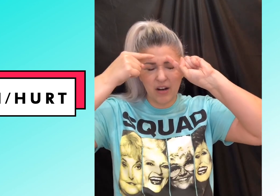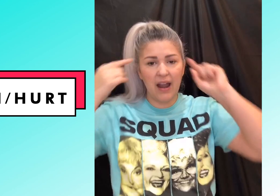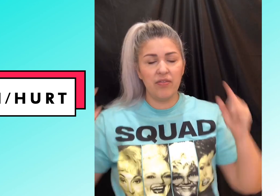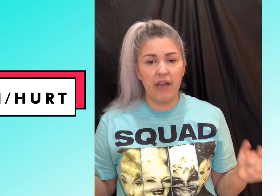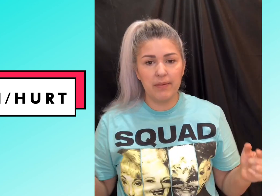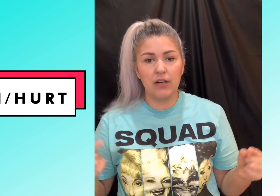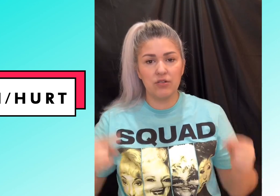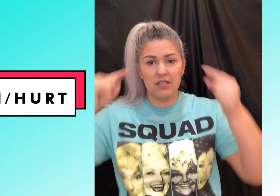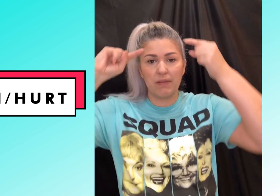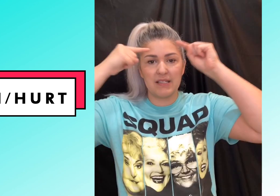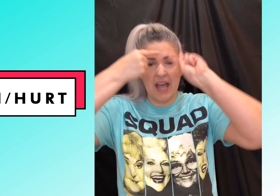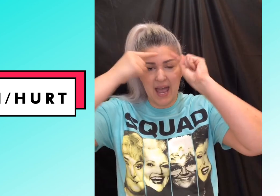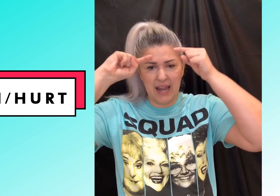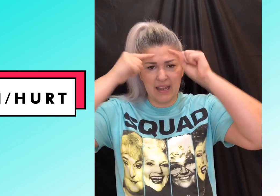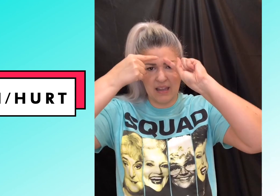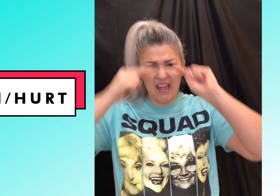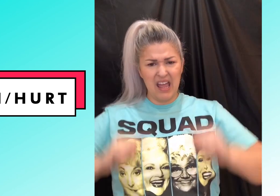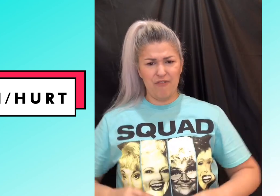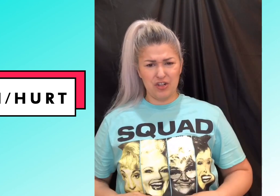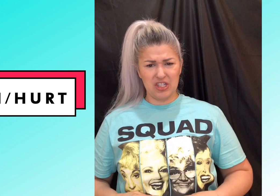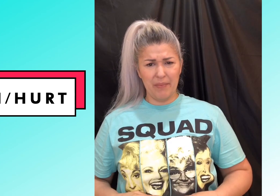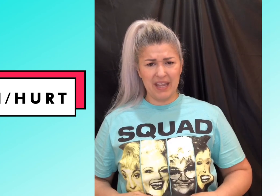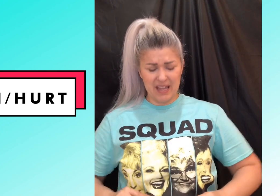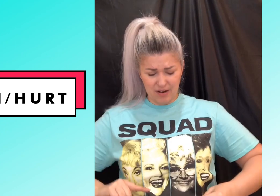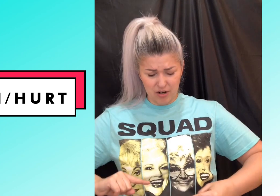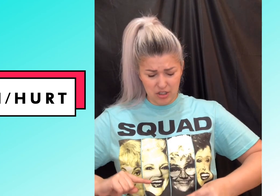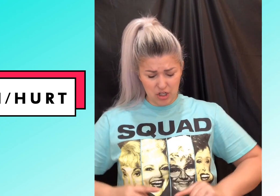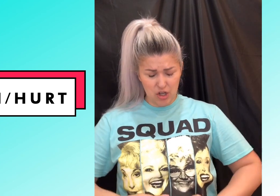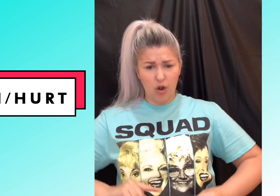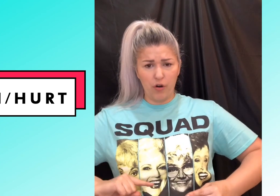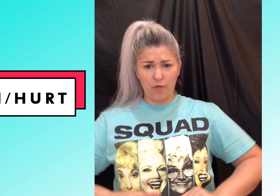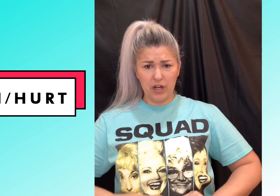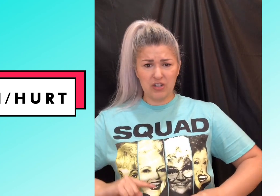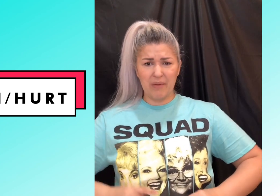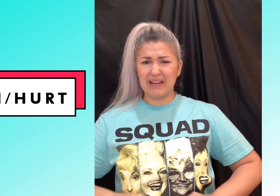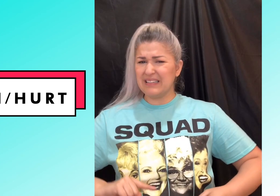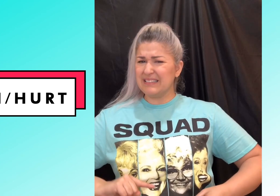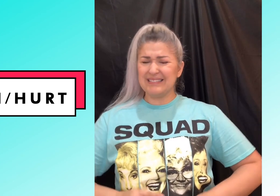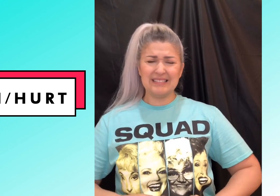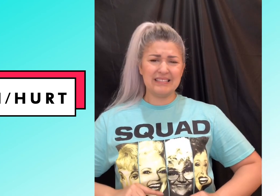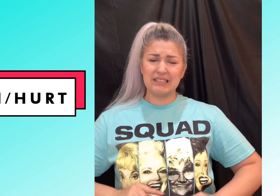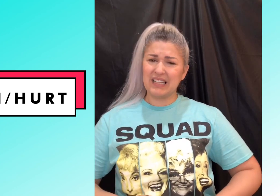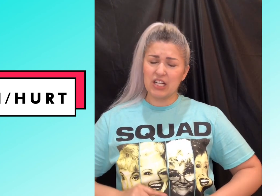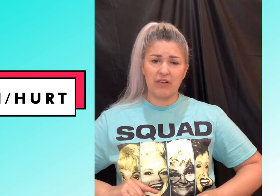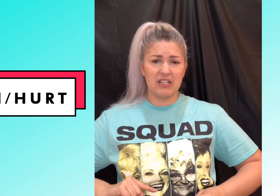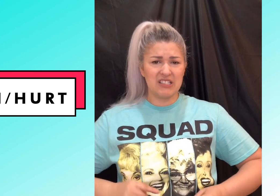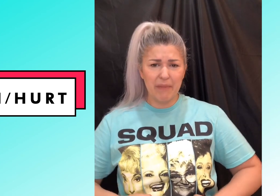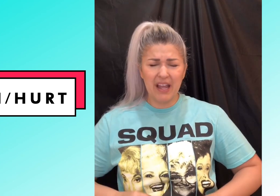and everybody knows this means headache if your stomach hurts you hold it in front of your stomach oh gosh I've got a stomach ache